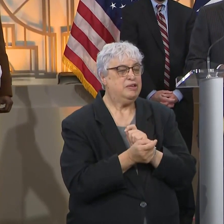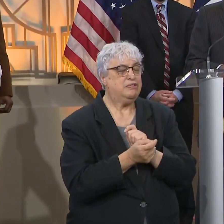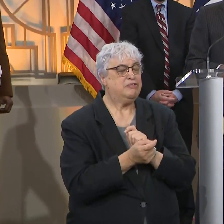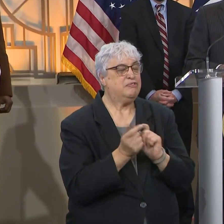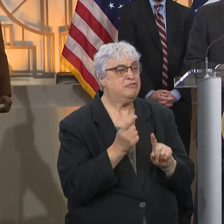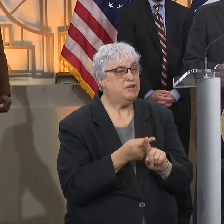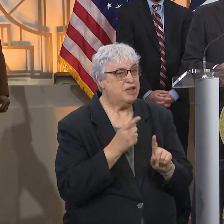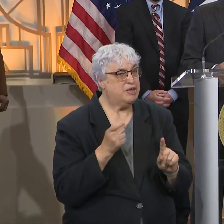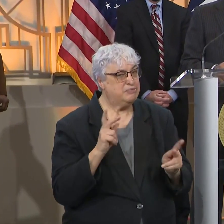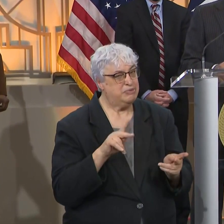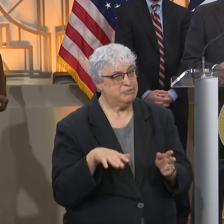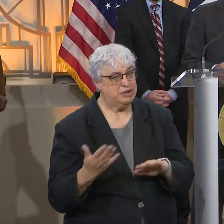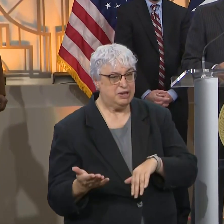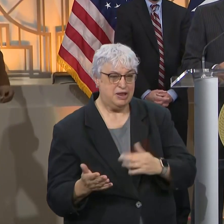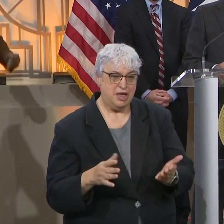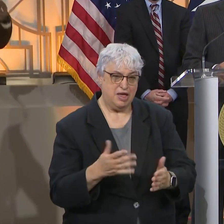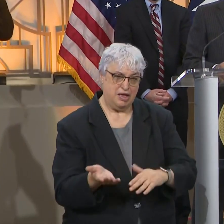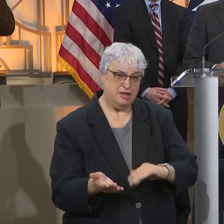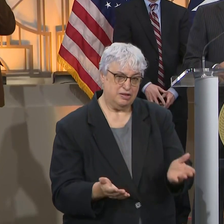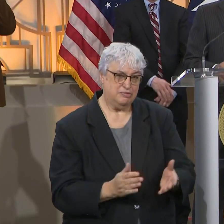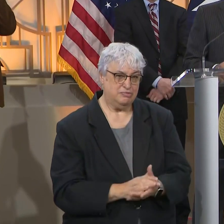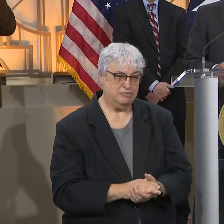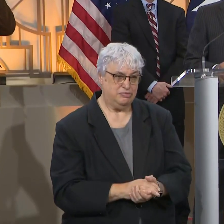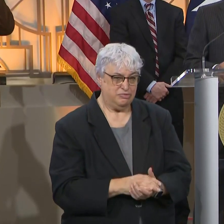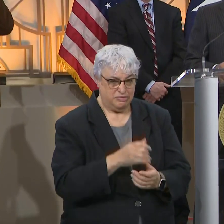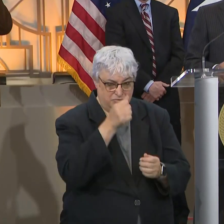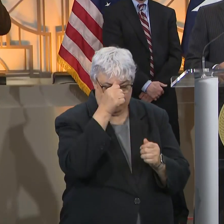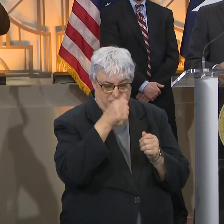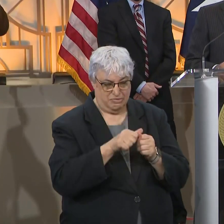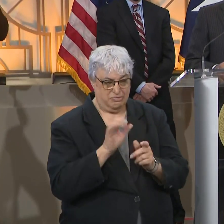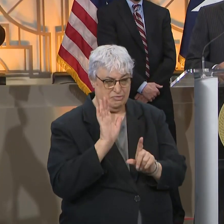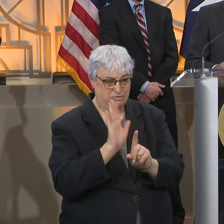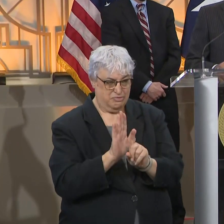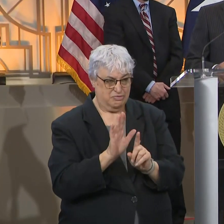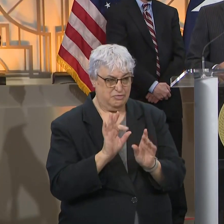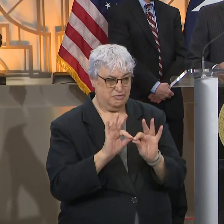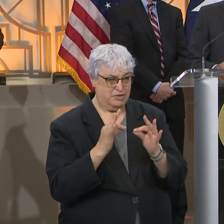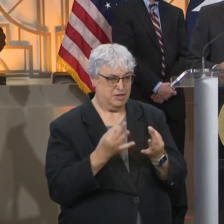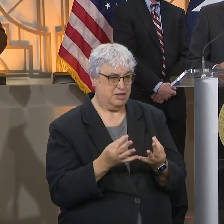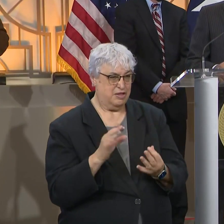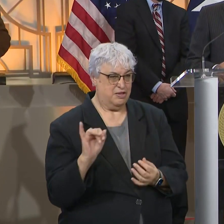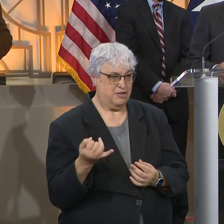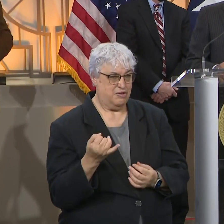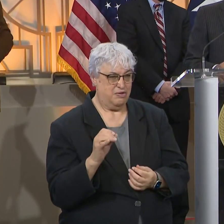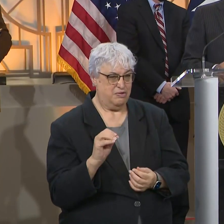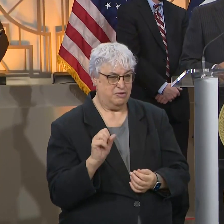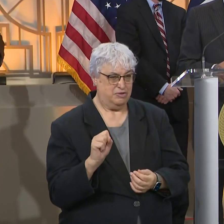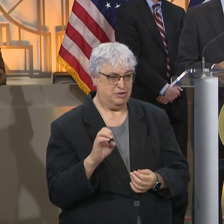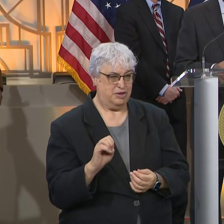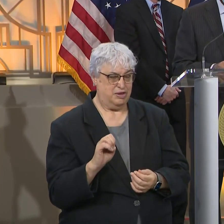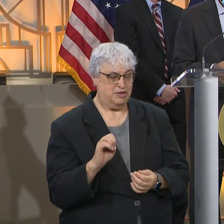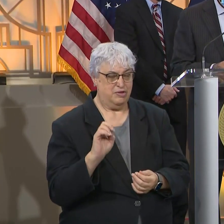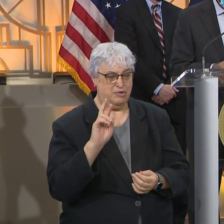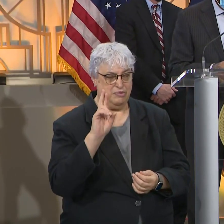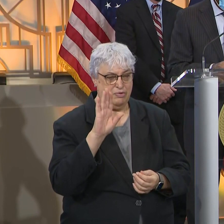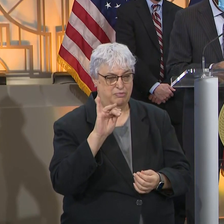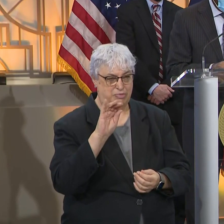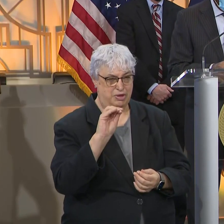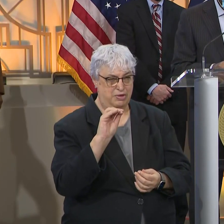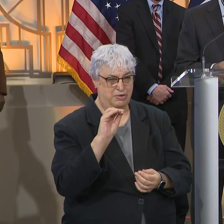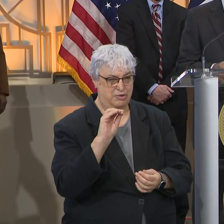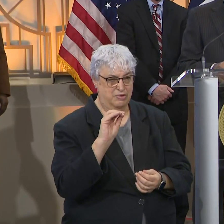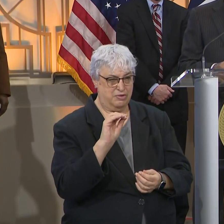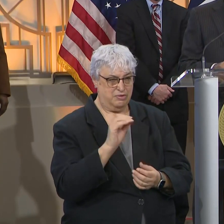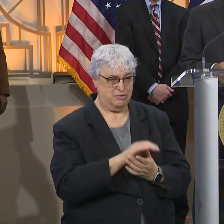let me ask you to remember the family of Jose Rubio. Keep them in